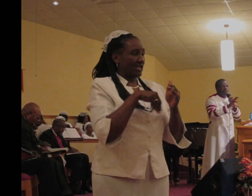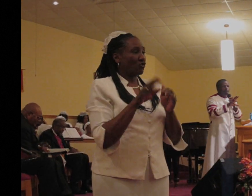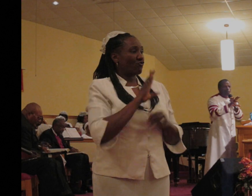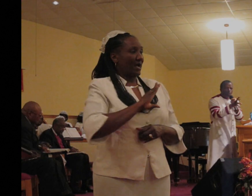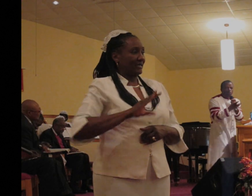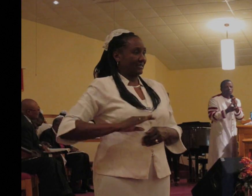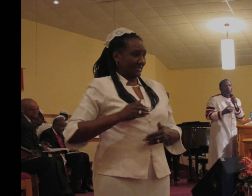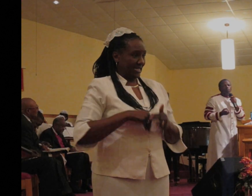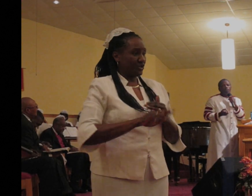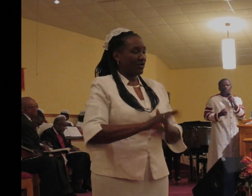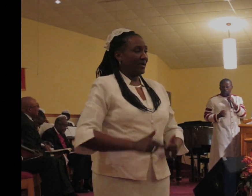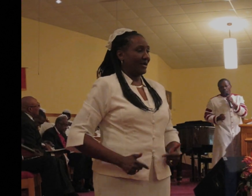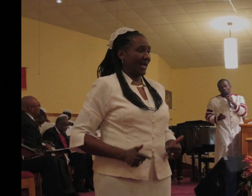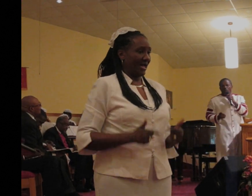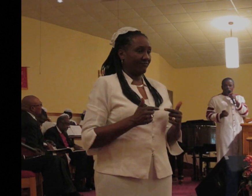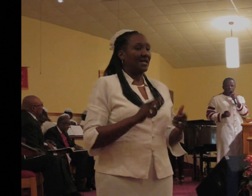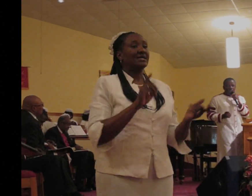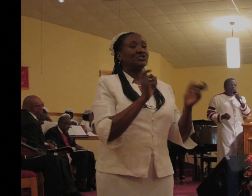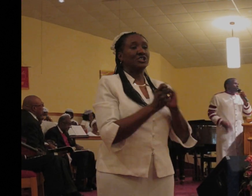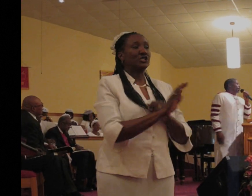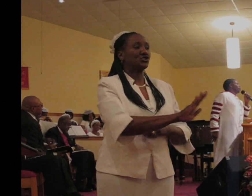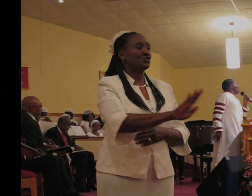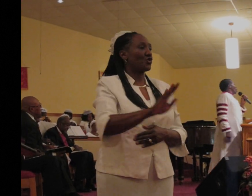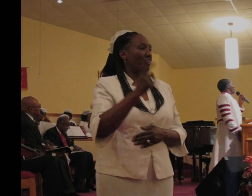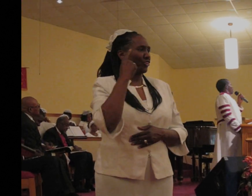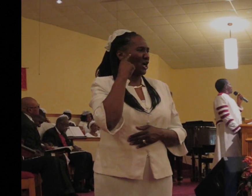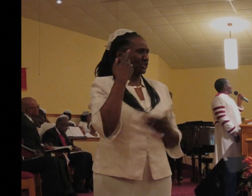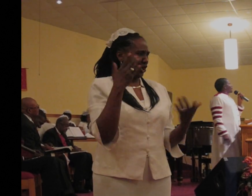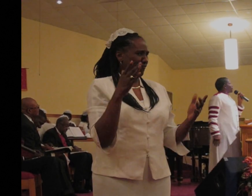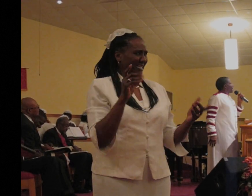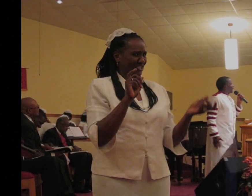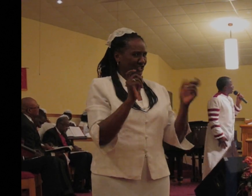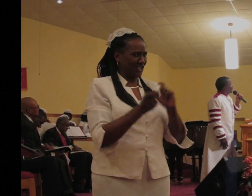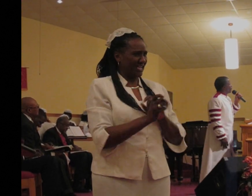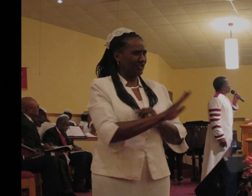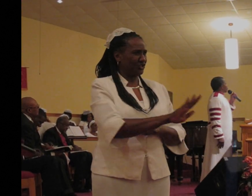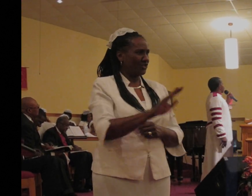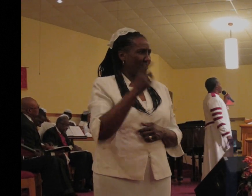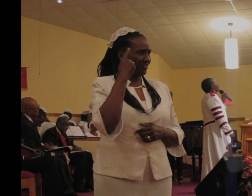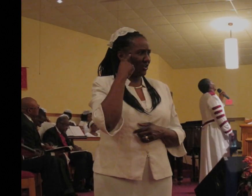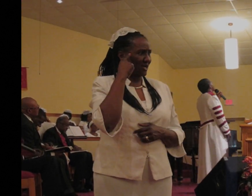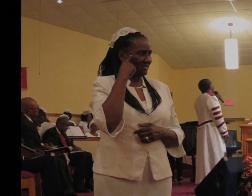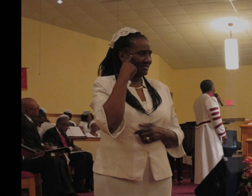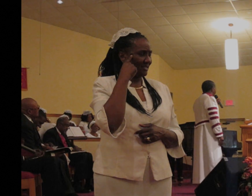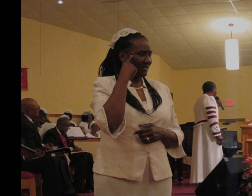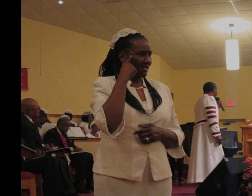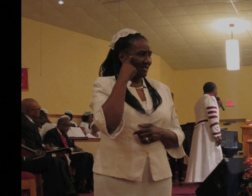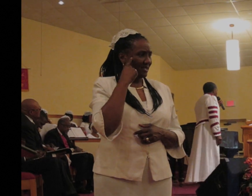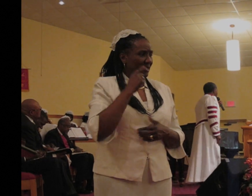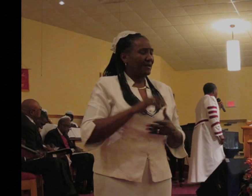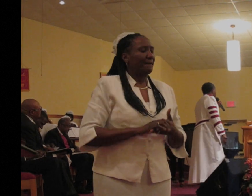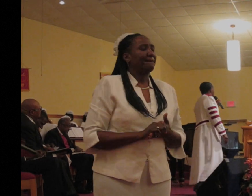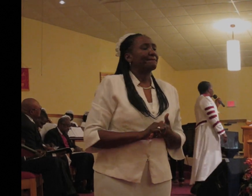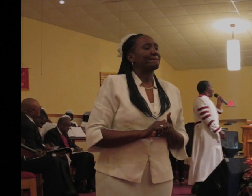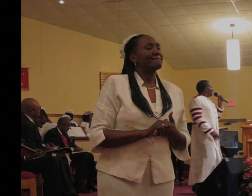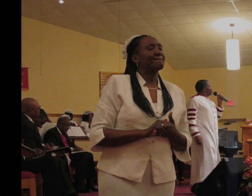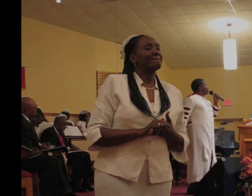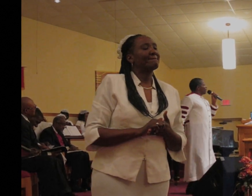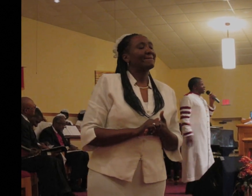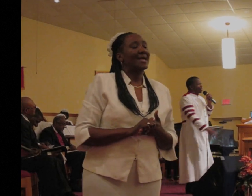regroup their thoughts. Do you know one of the top-selling books of all time next to the Bible is